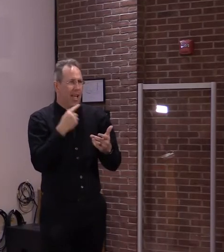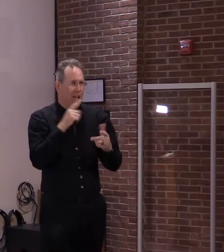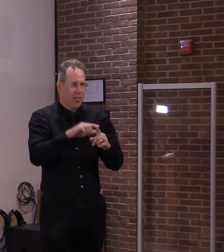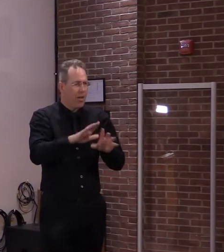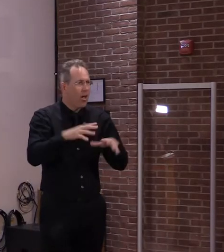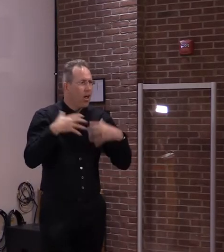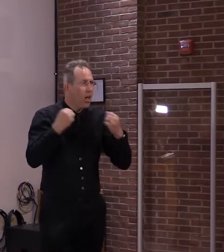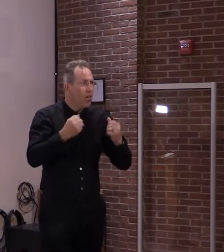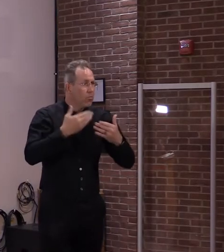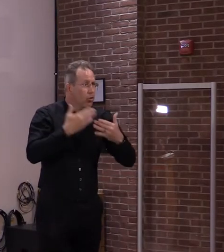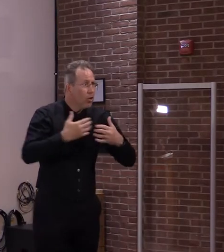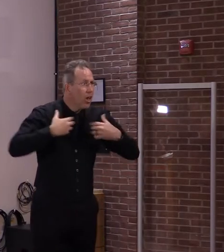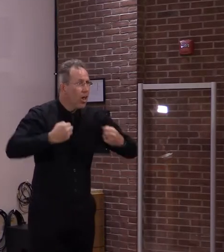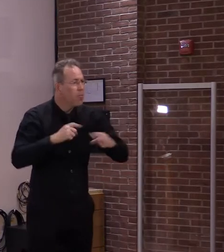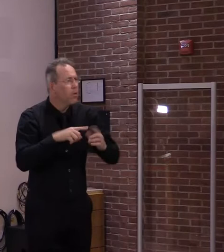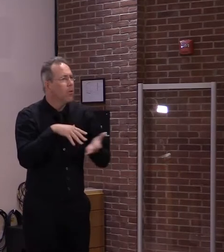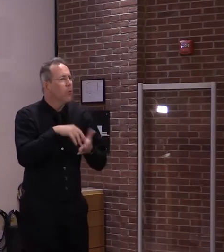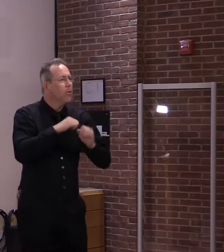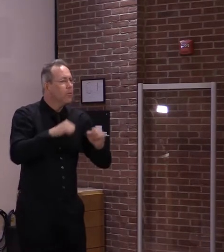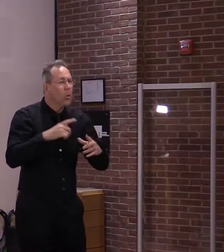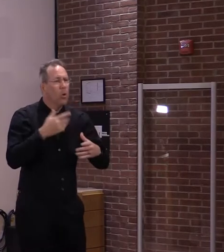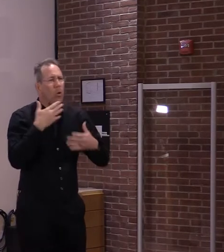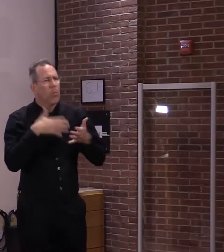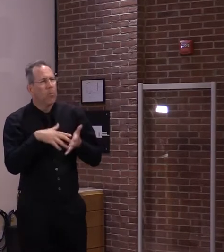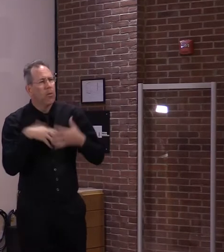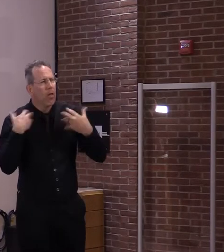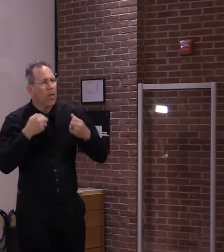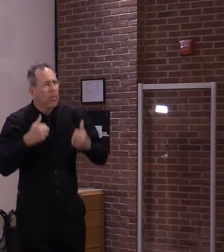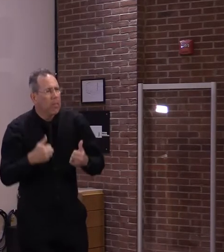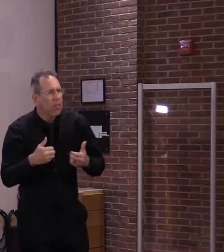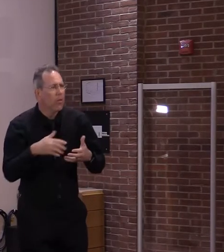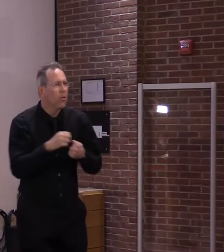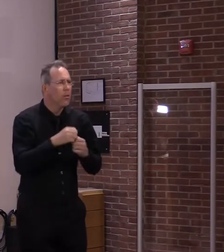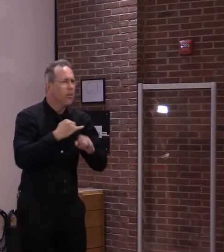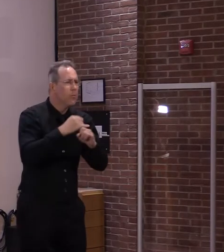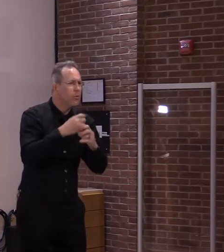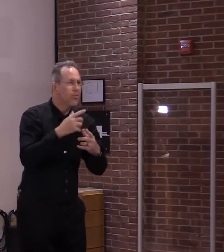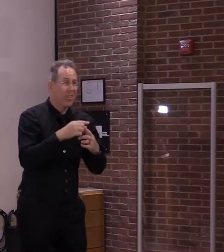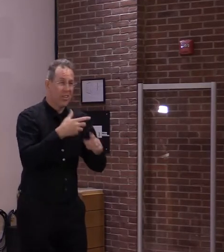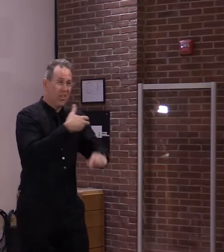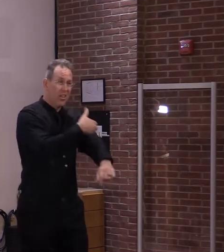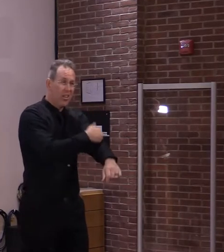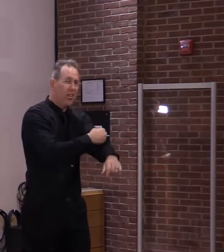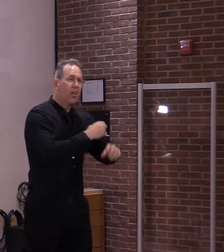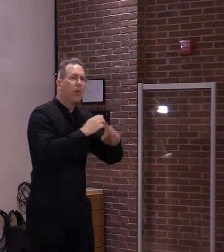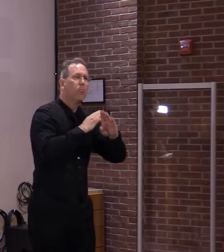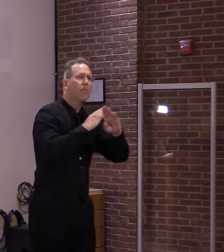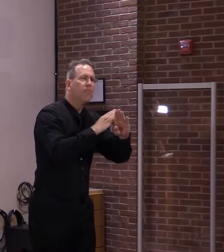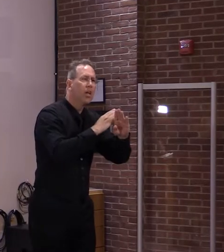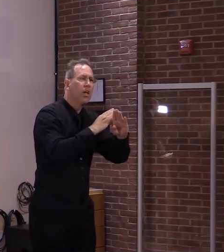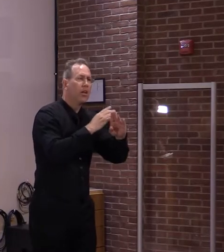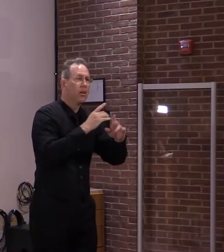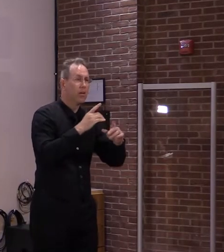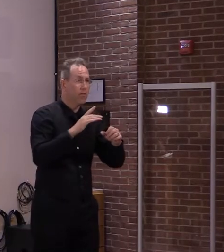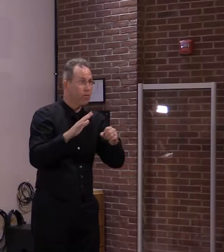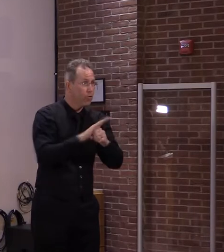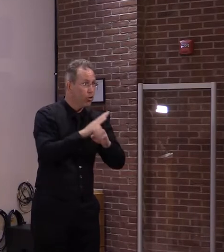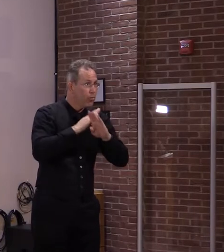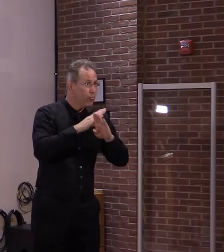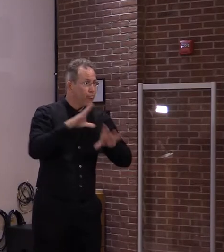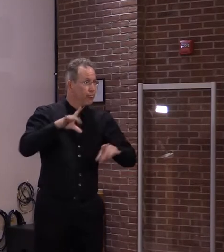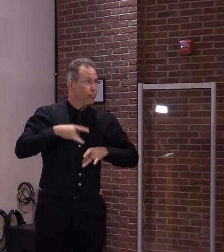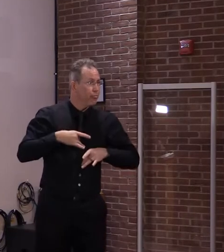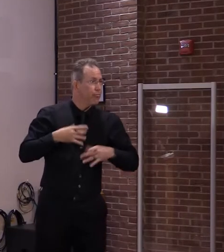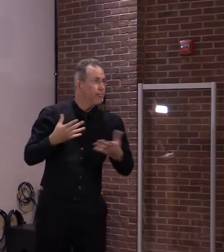taking that could hinder your immune system's ability to mount a full response to a vaccine. So you never know